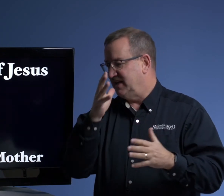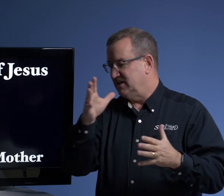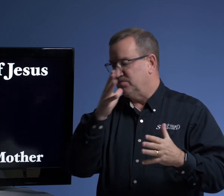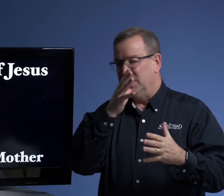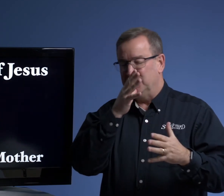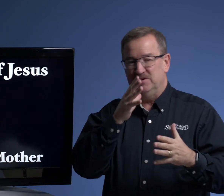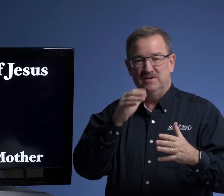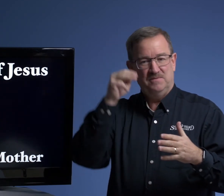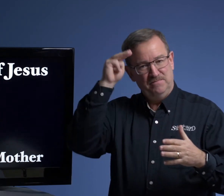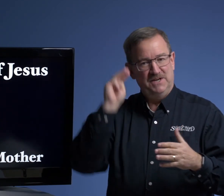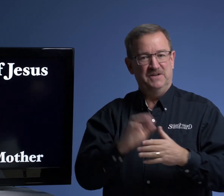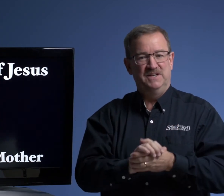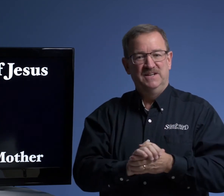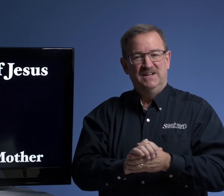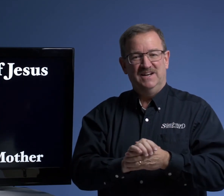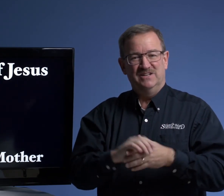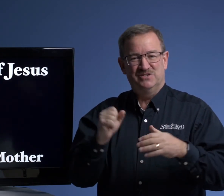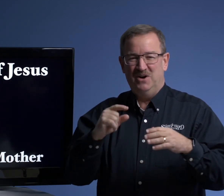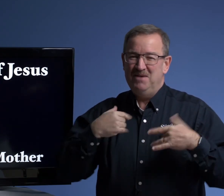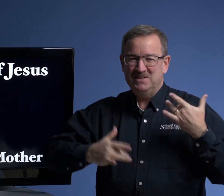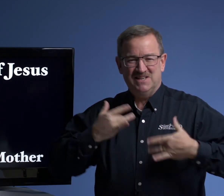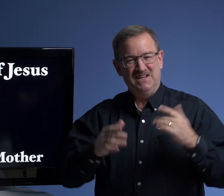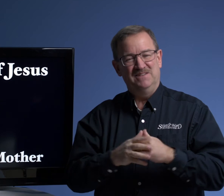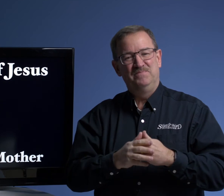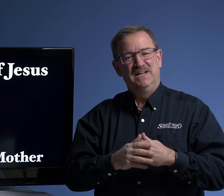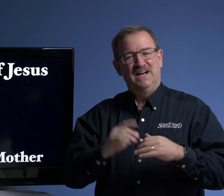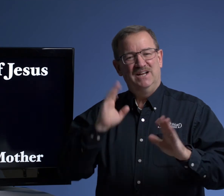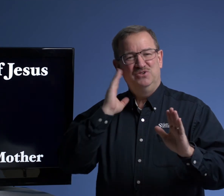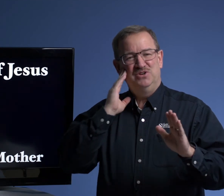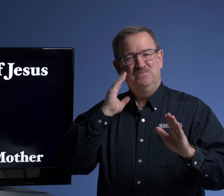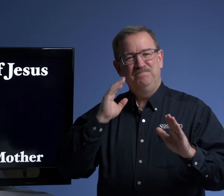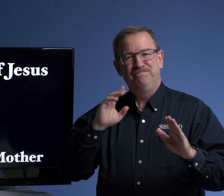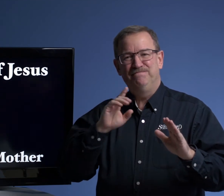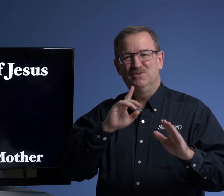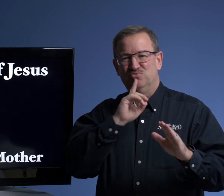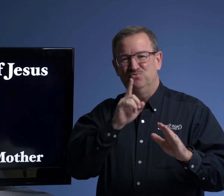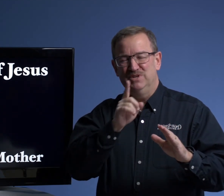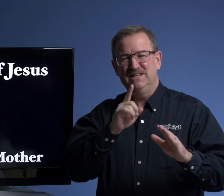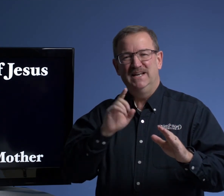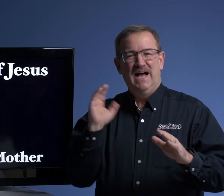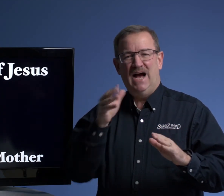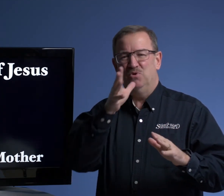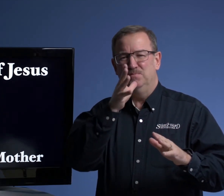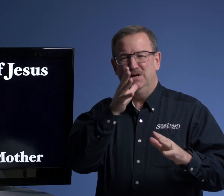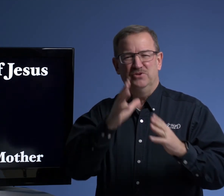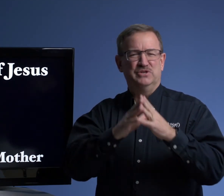his mother, Mary. So I'm excited. You know, really, our mother is